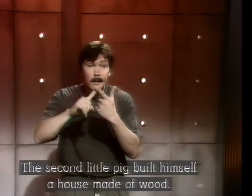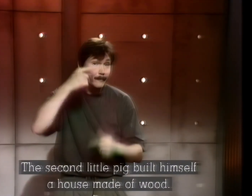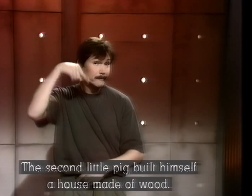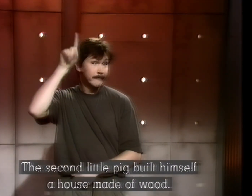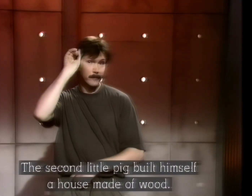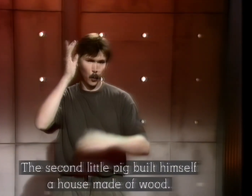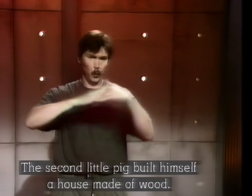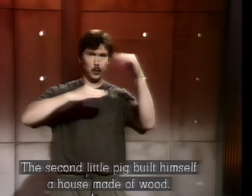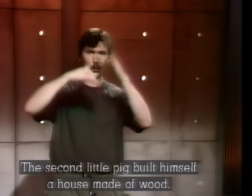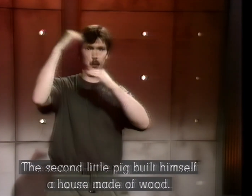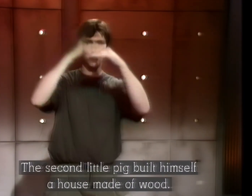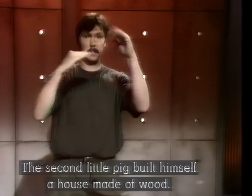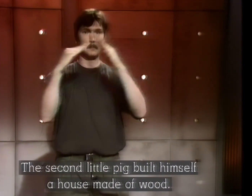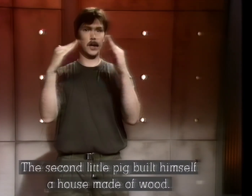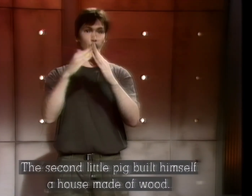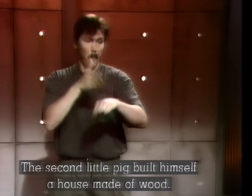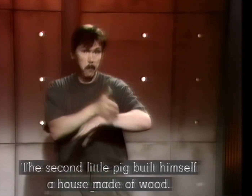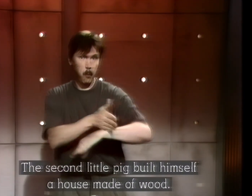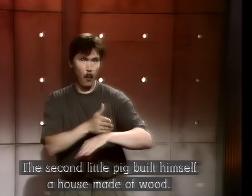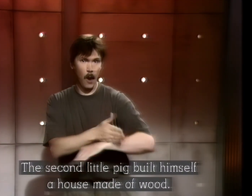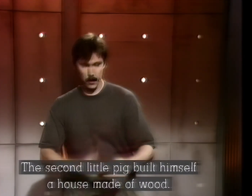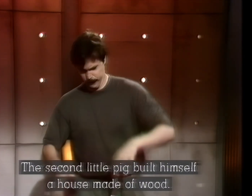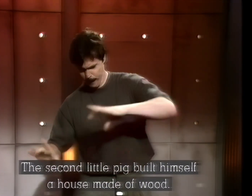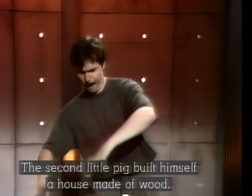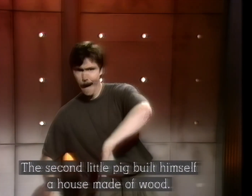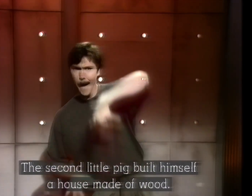The second little pig built himself a house made of wood.